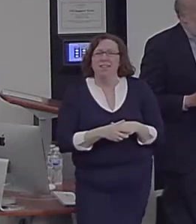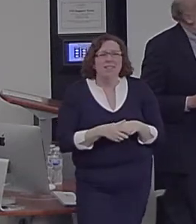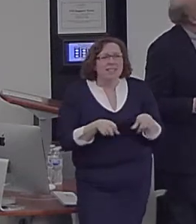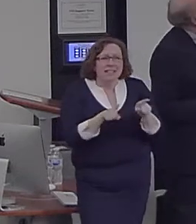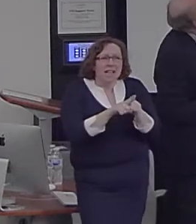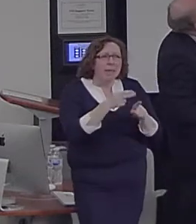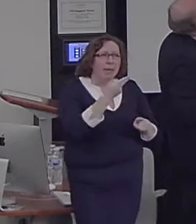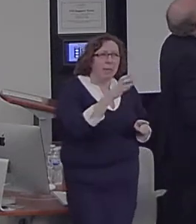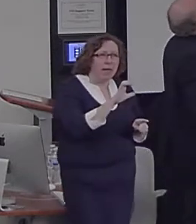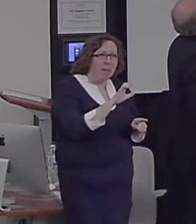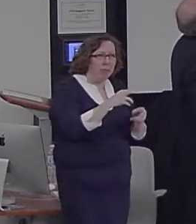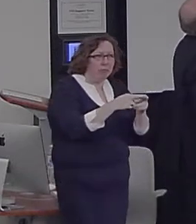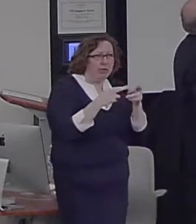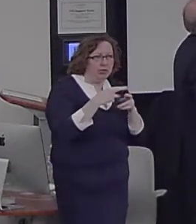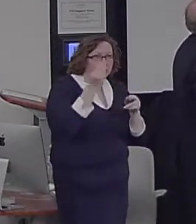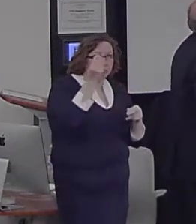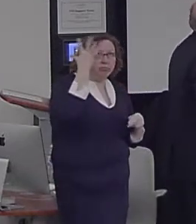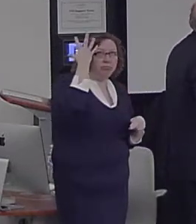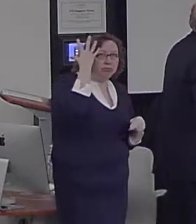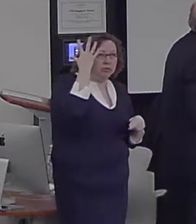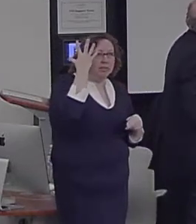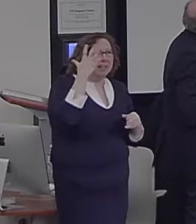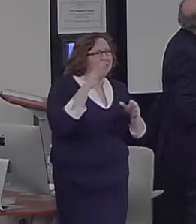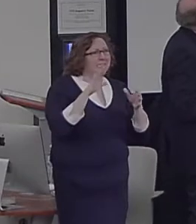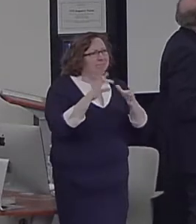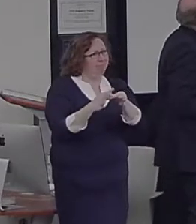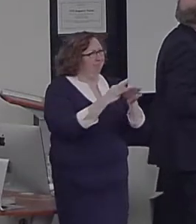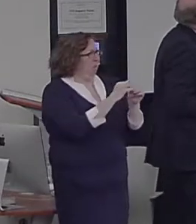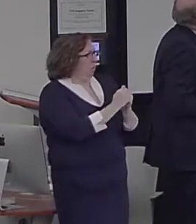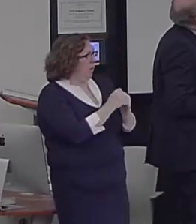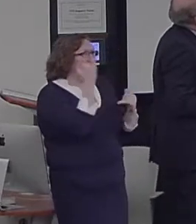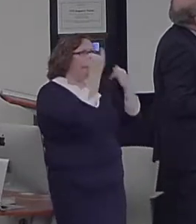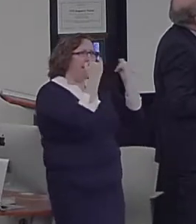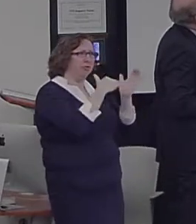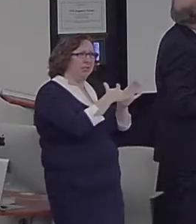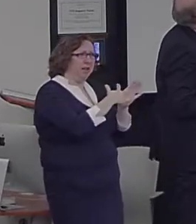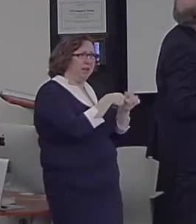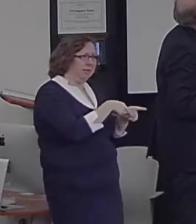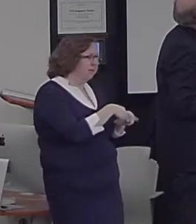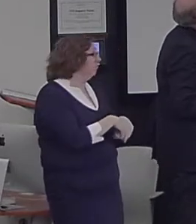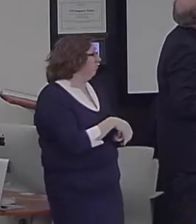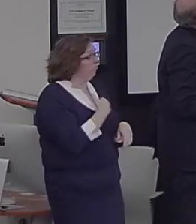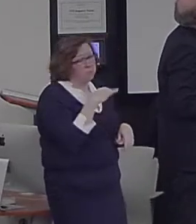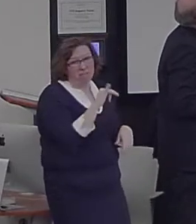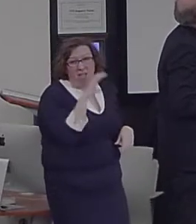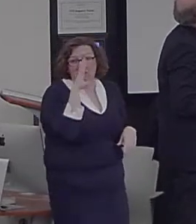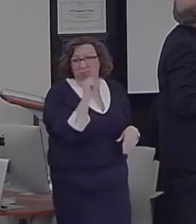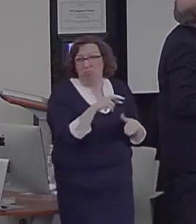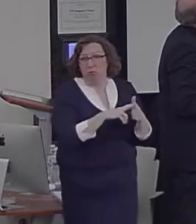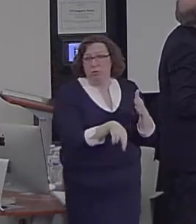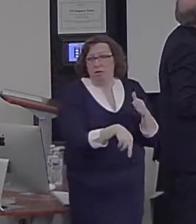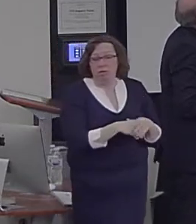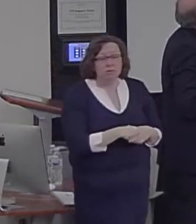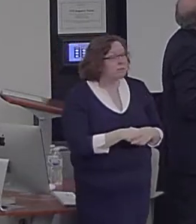study, so that seems to be a pretty reliable result. And interestingly, you also get some regions in the